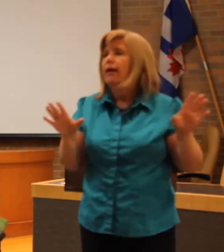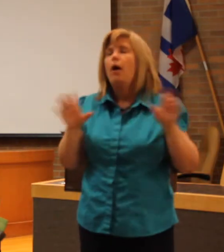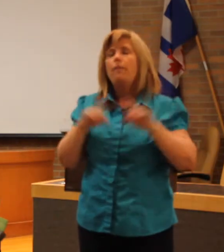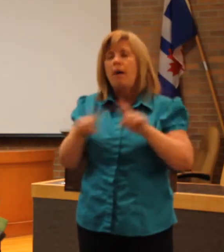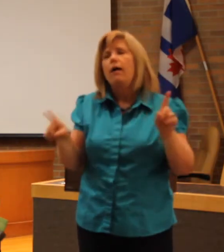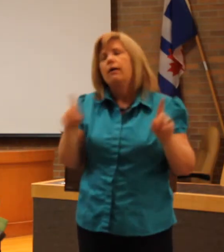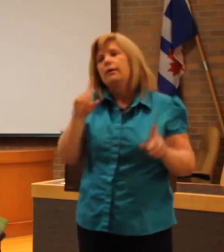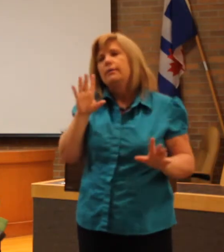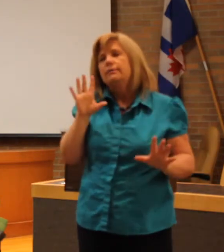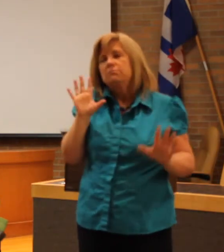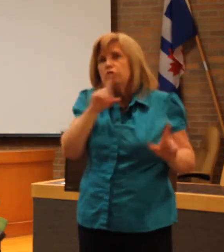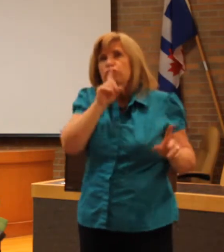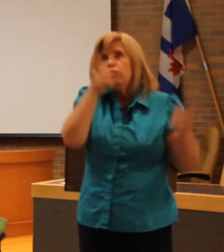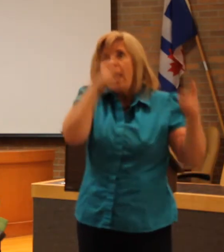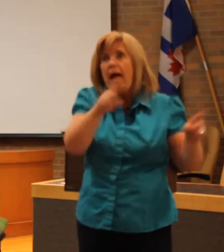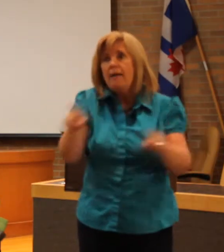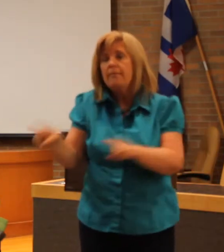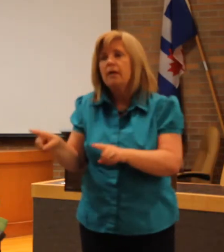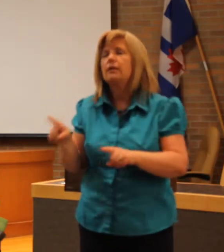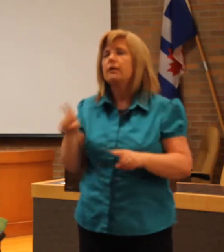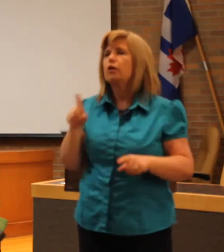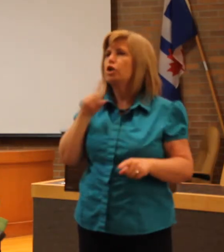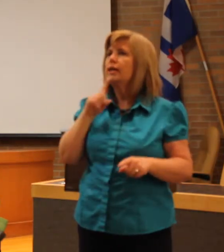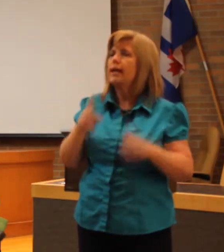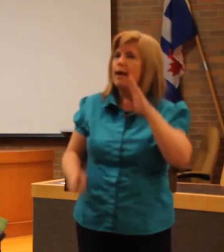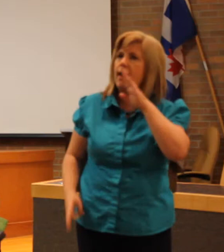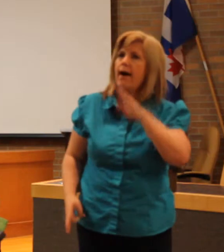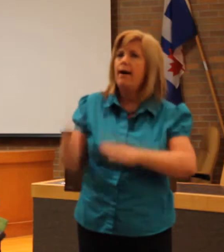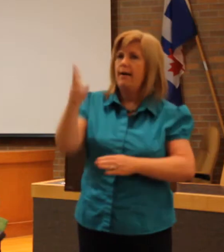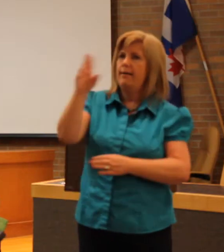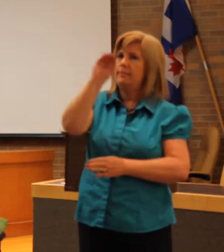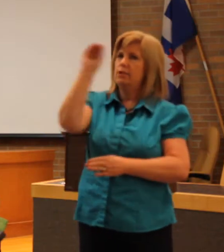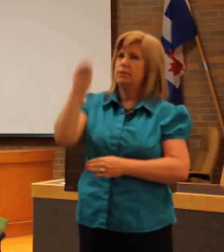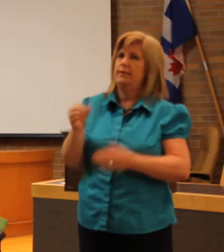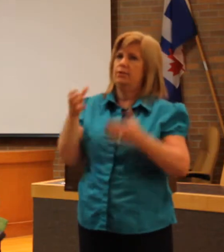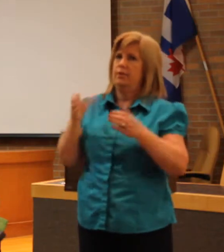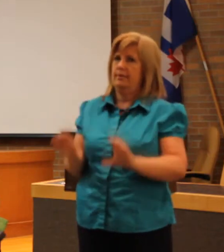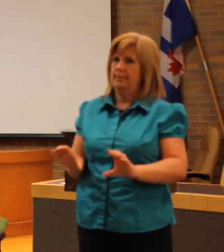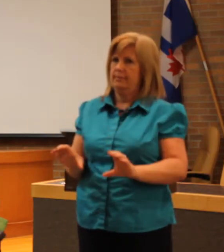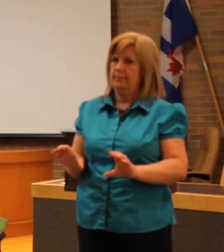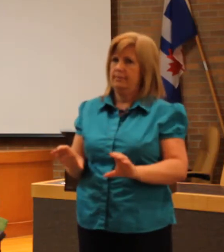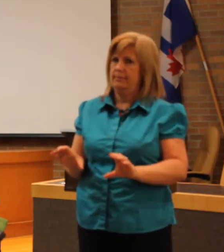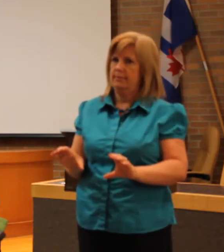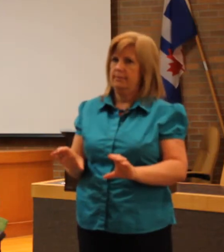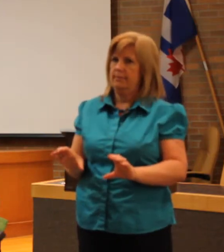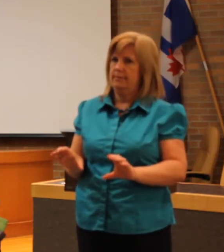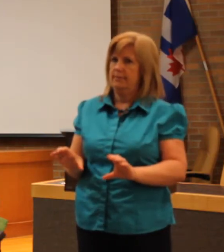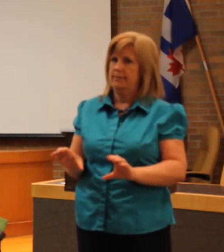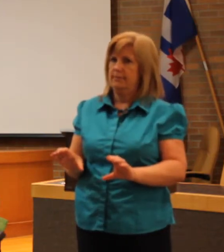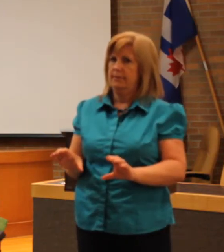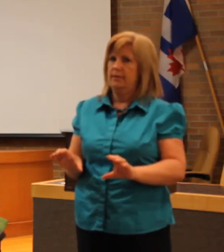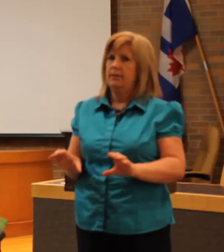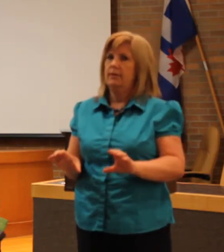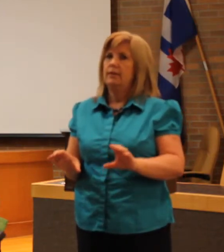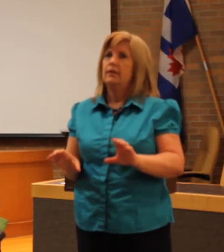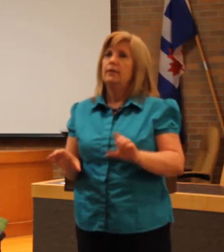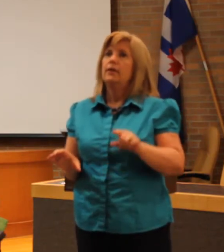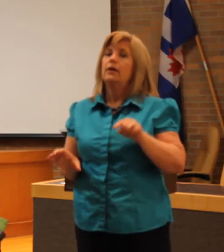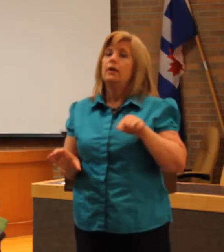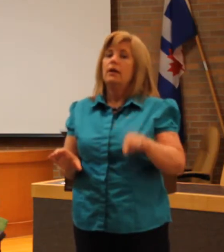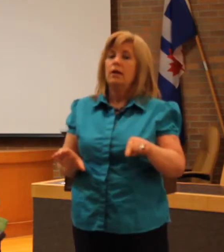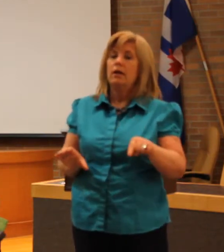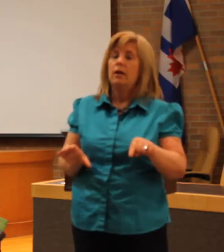that statistically there is a higher probability when somebody is doing care for somebody who is the opposite